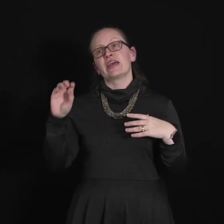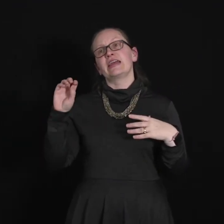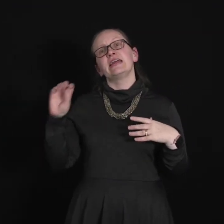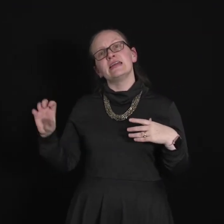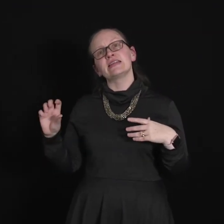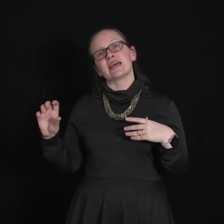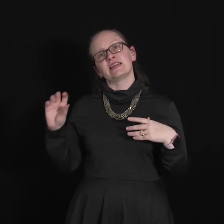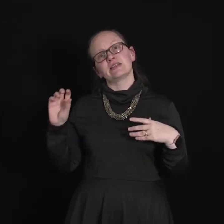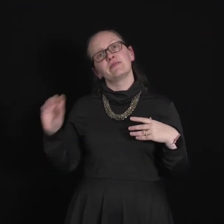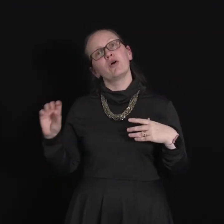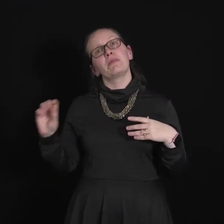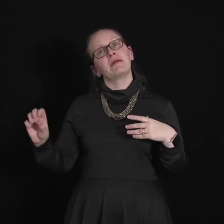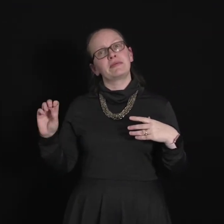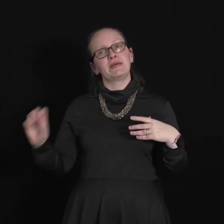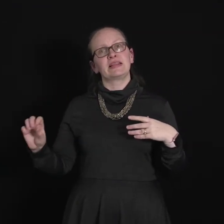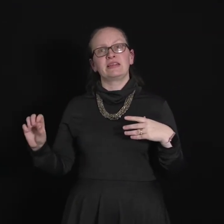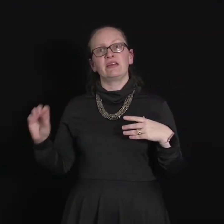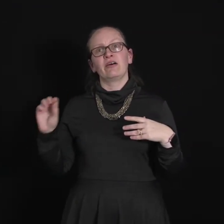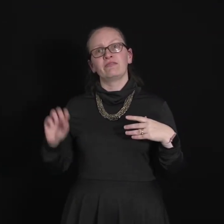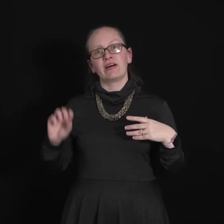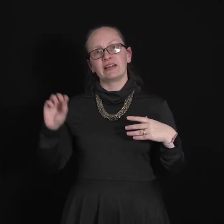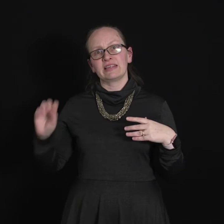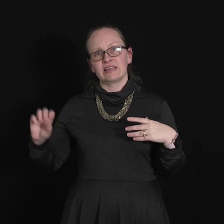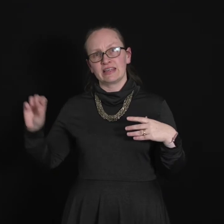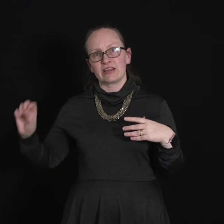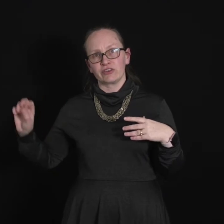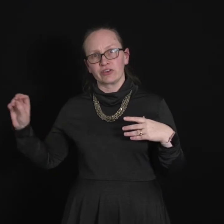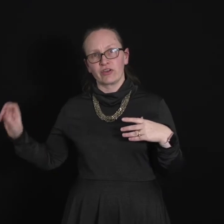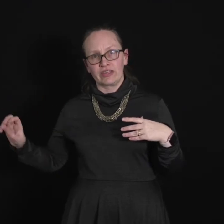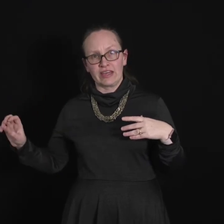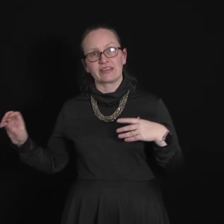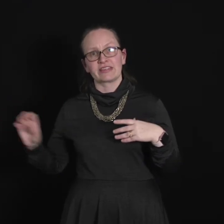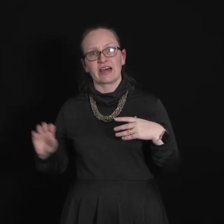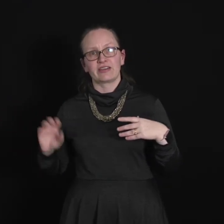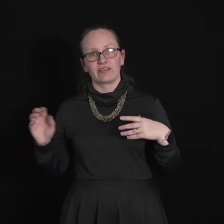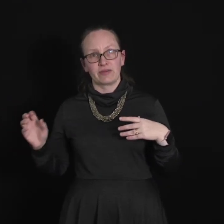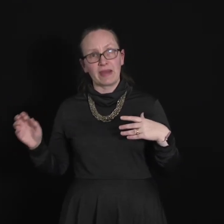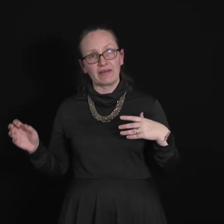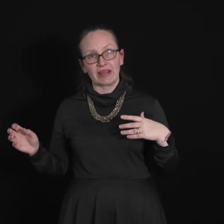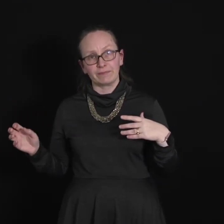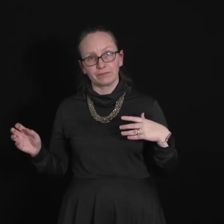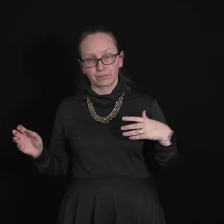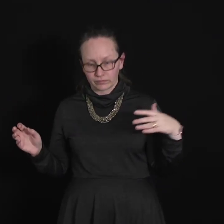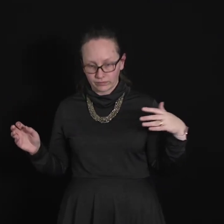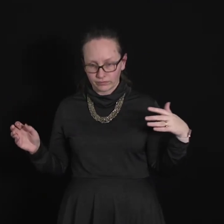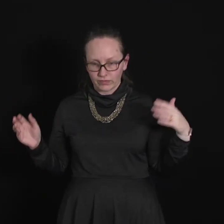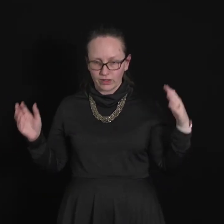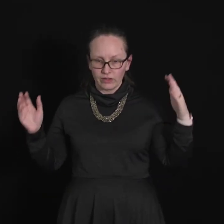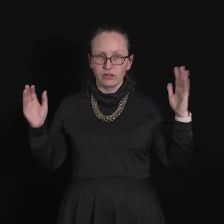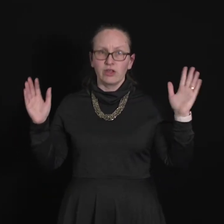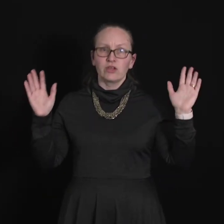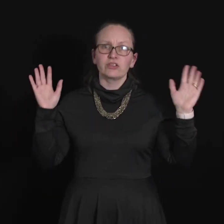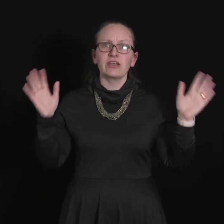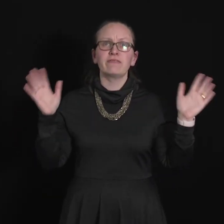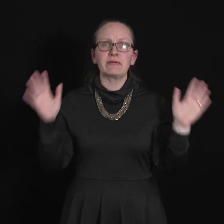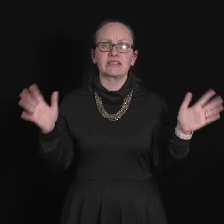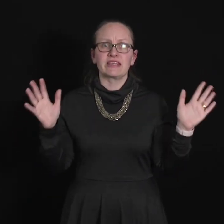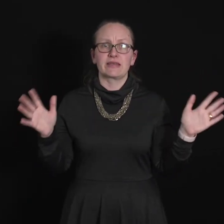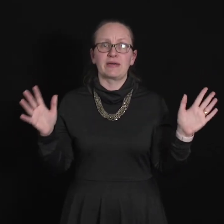there is a small probability of finding the electron on the other side of the barrier. So if we want to think about